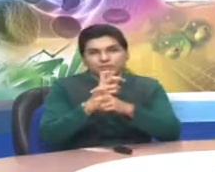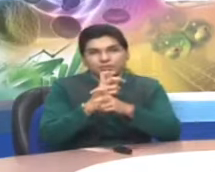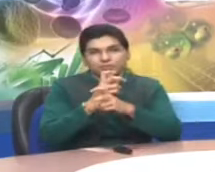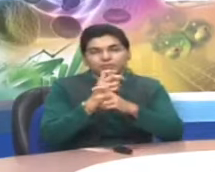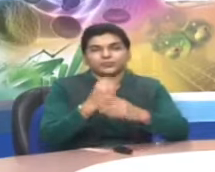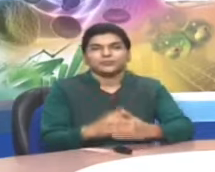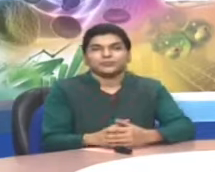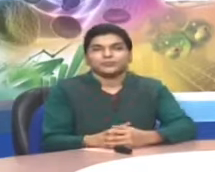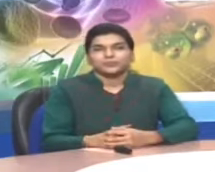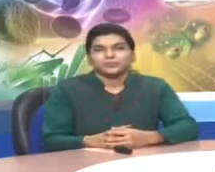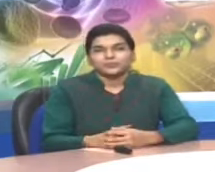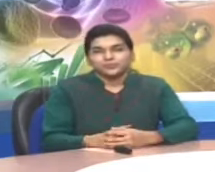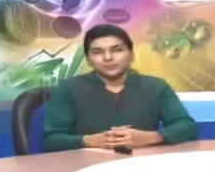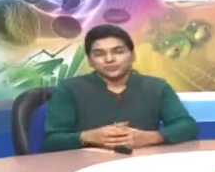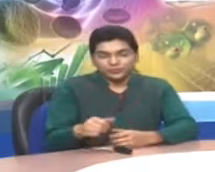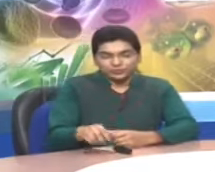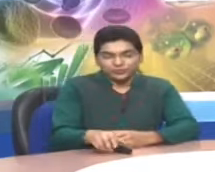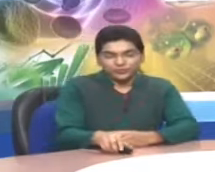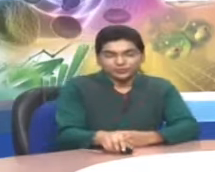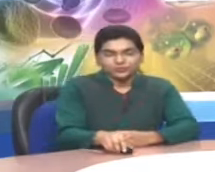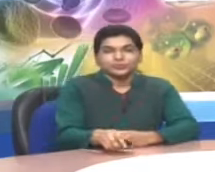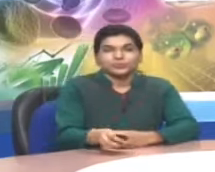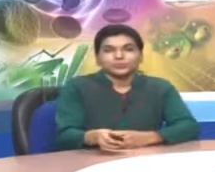First, we will do the difficult words.